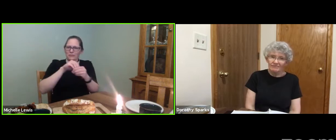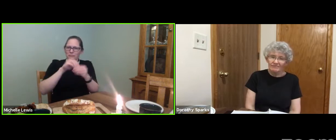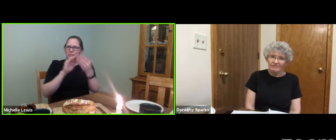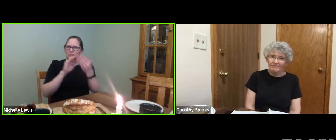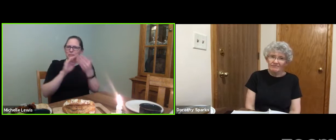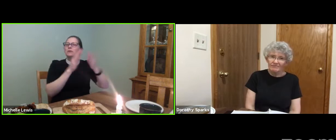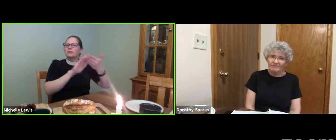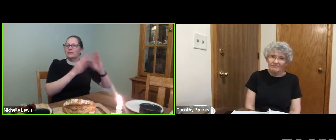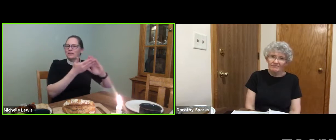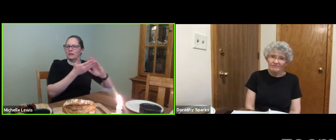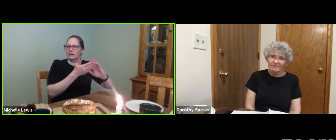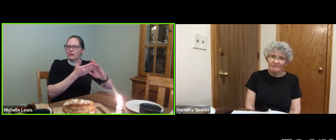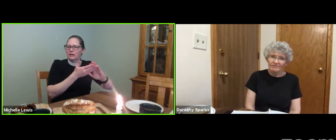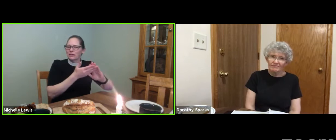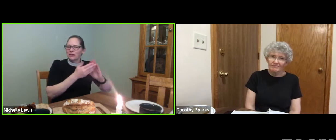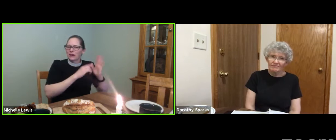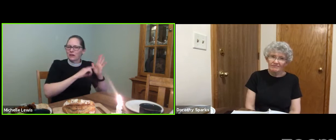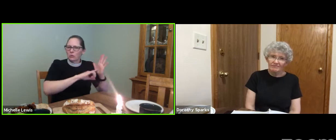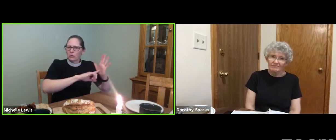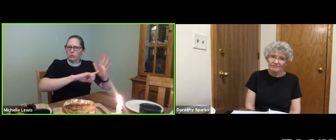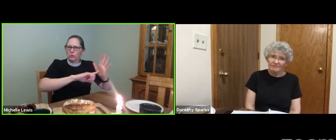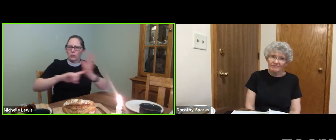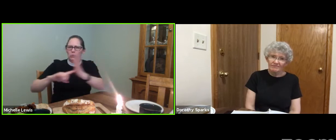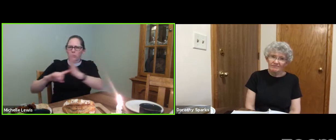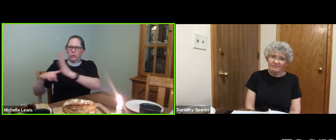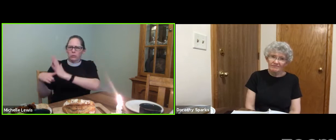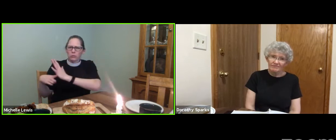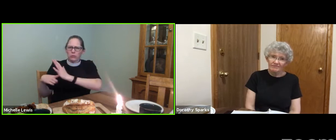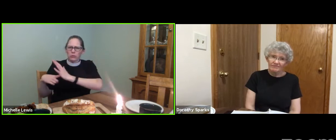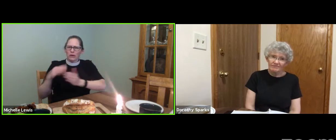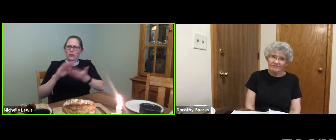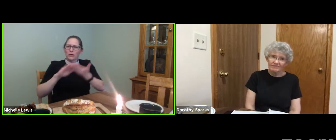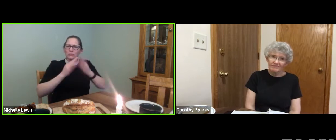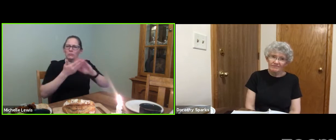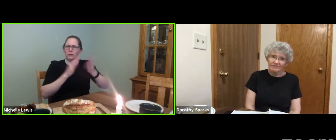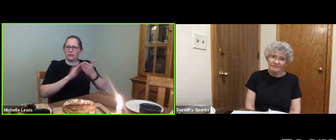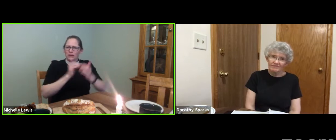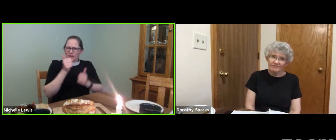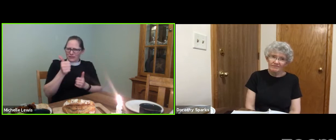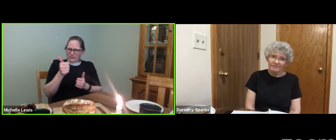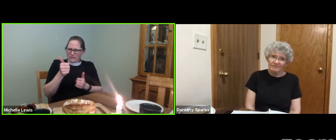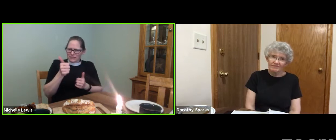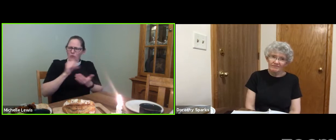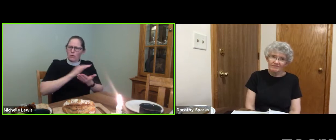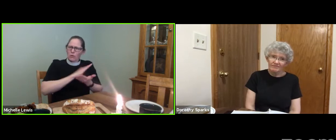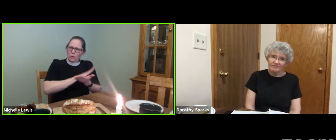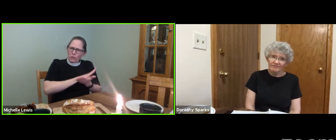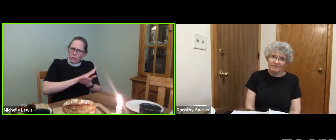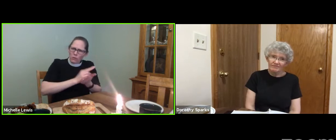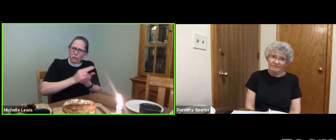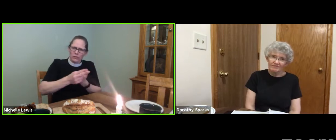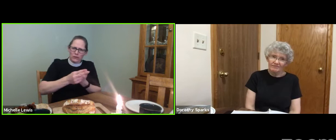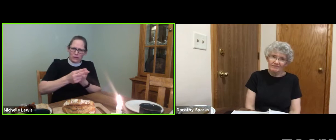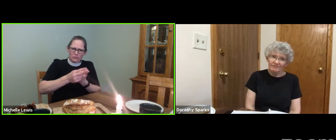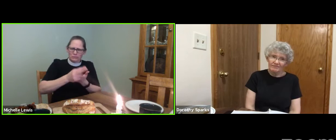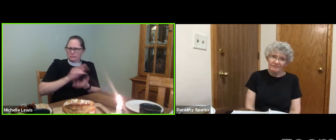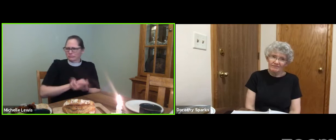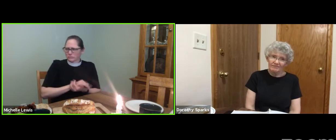And that when we gather together in community, we realize